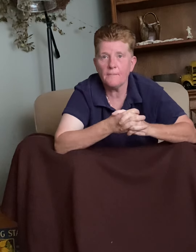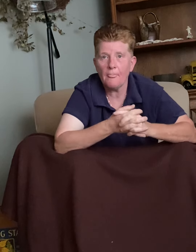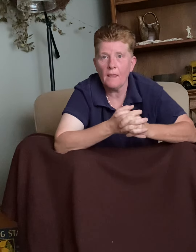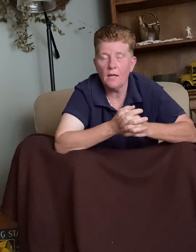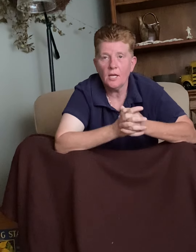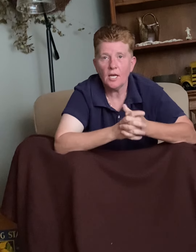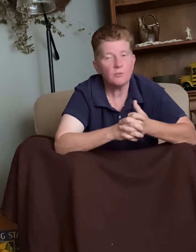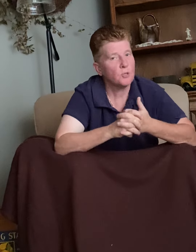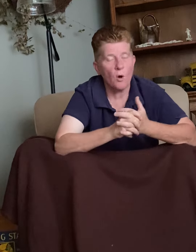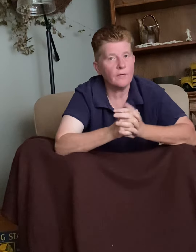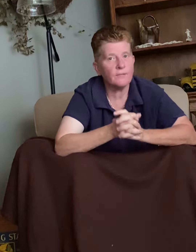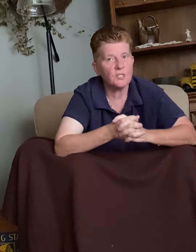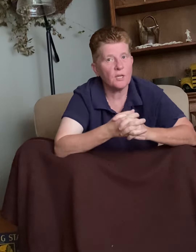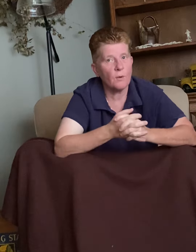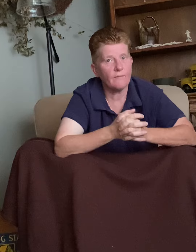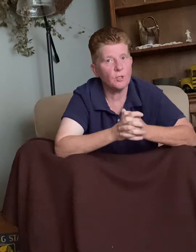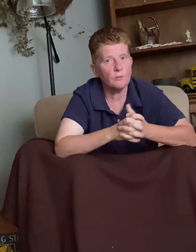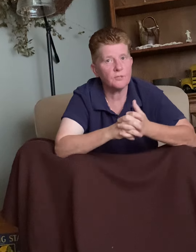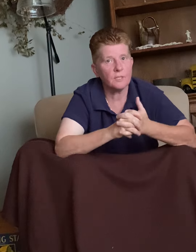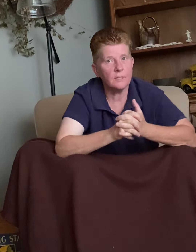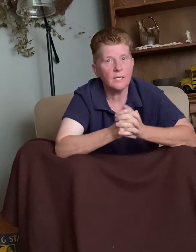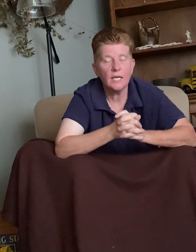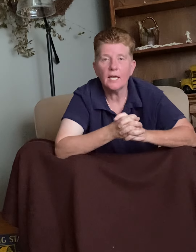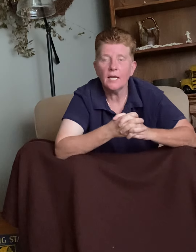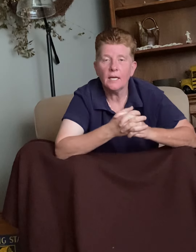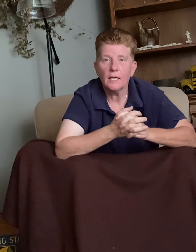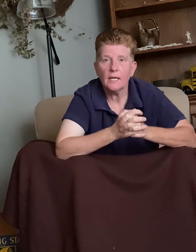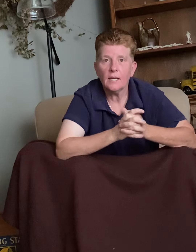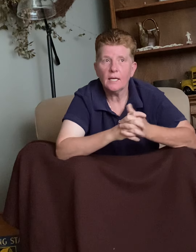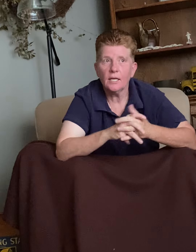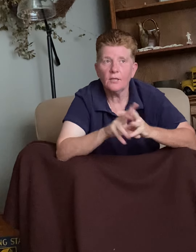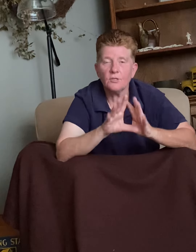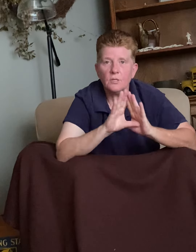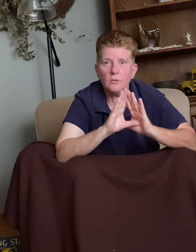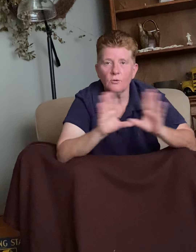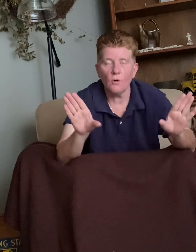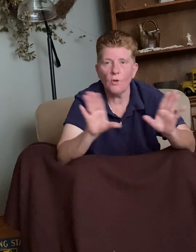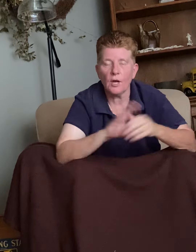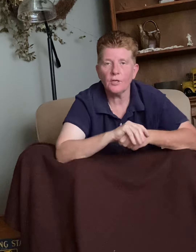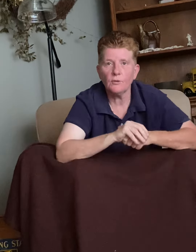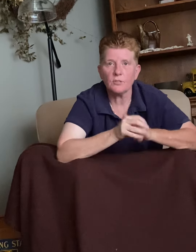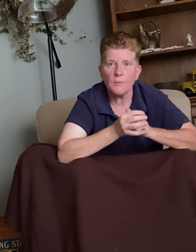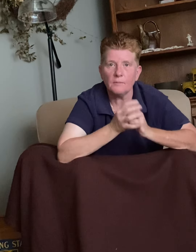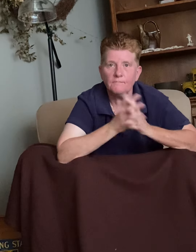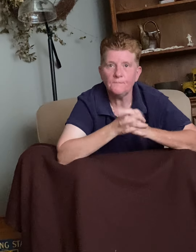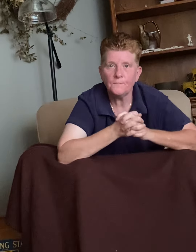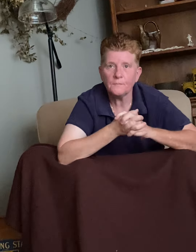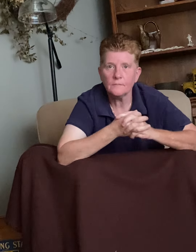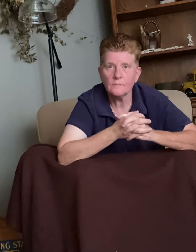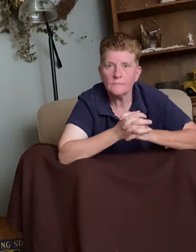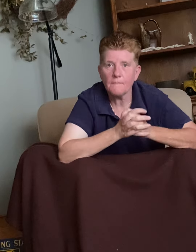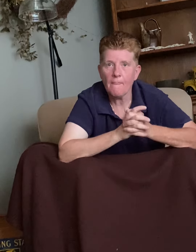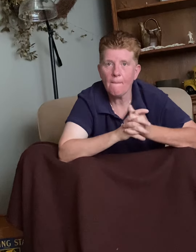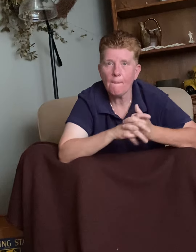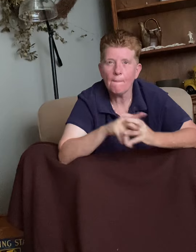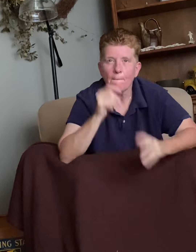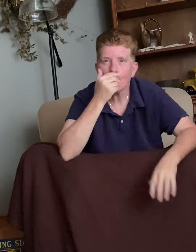and don't even say you haven't used it, is no longer usable? So, for one, it's not a blue